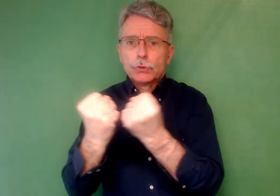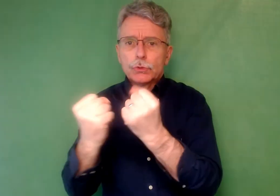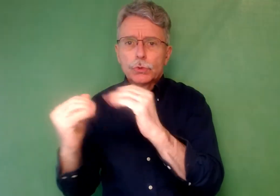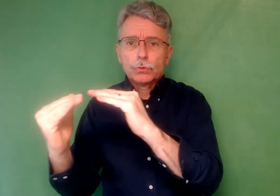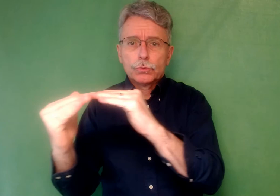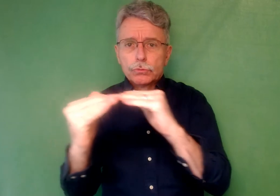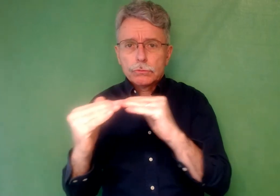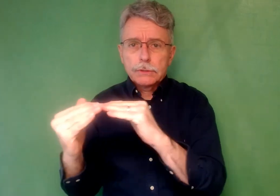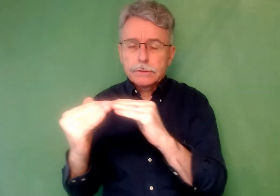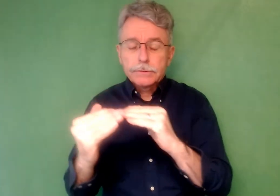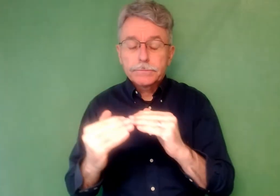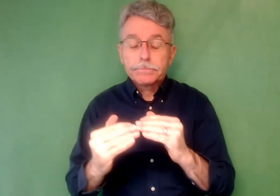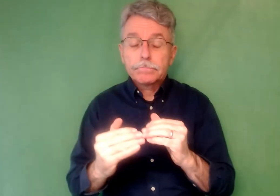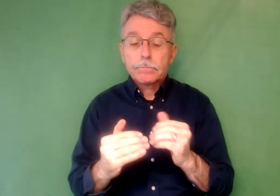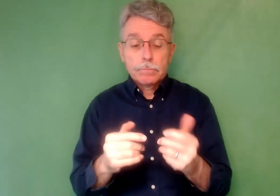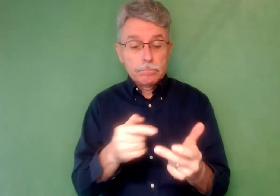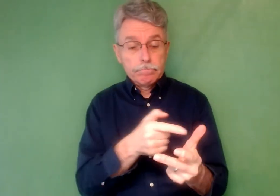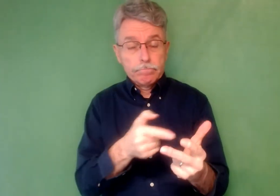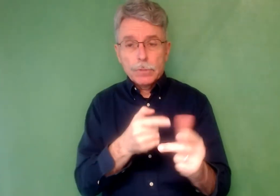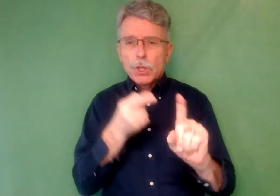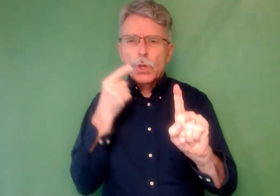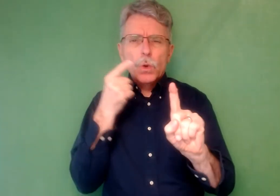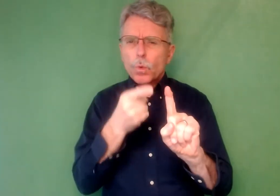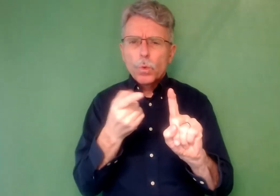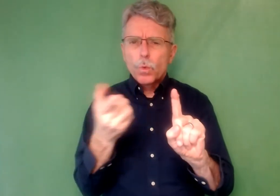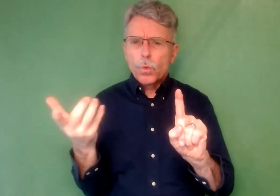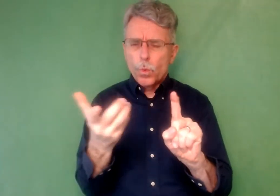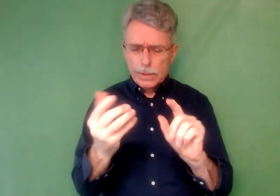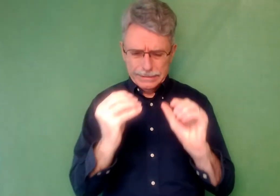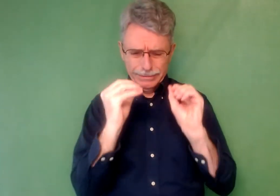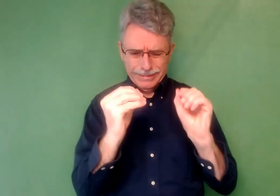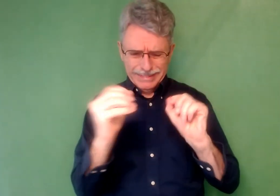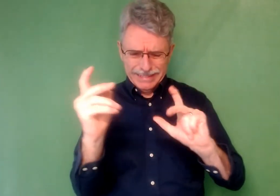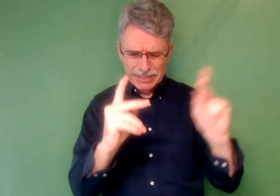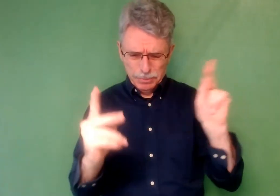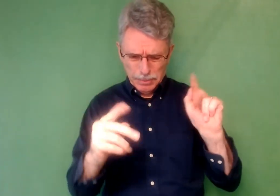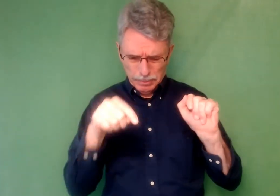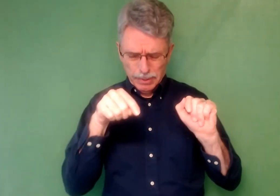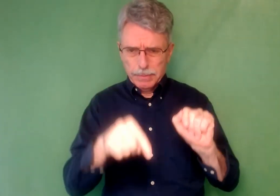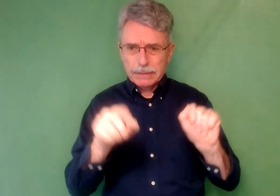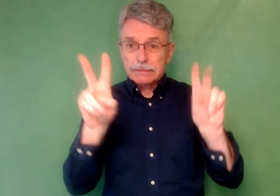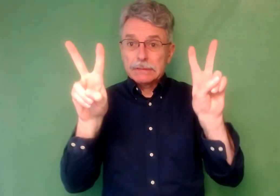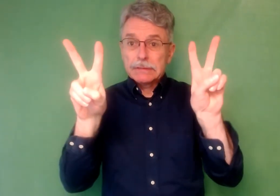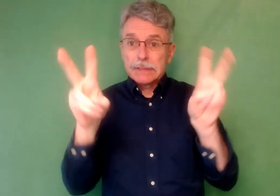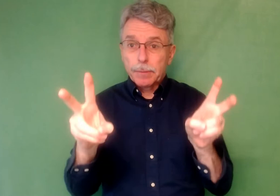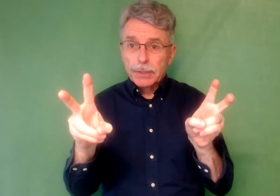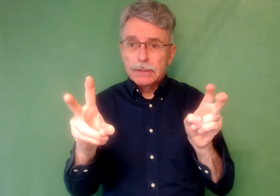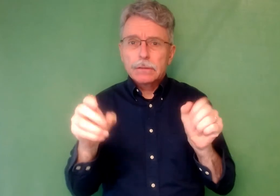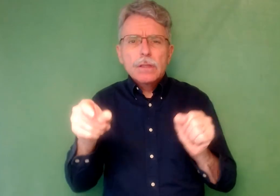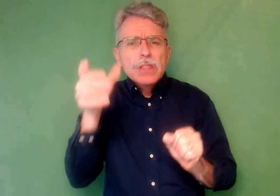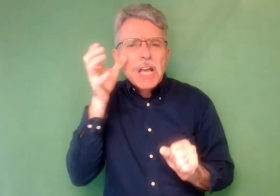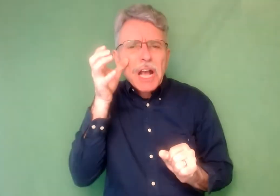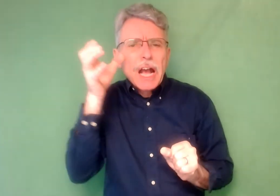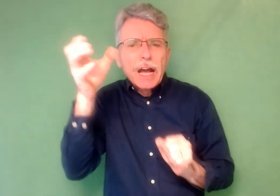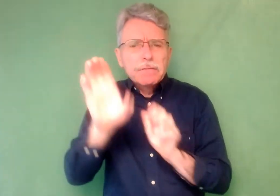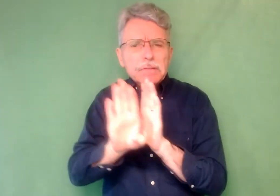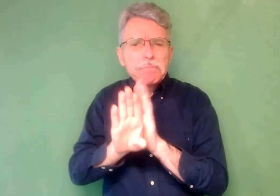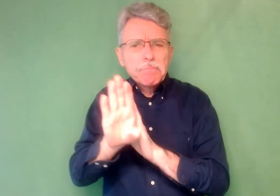need to have materials available that help professionals who work in a wide range of settings better understand the criminal